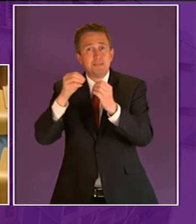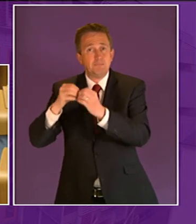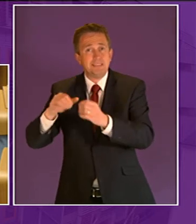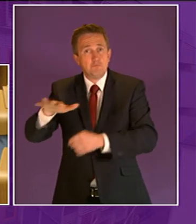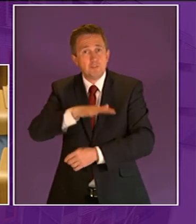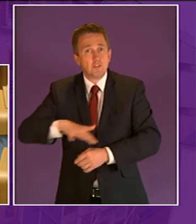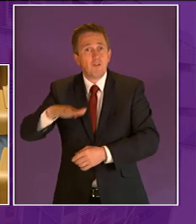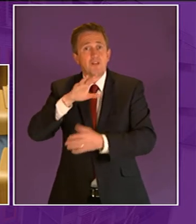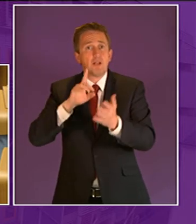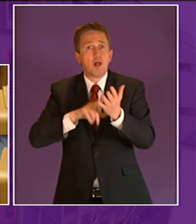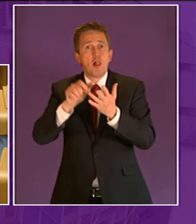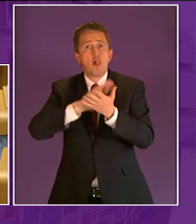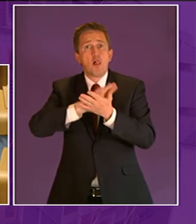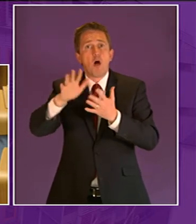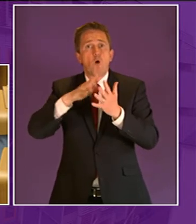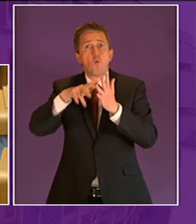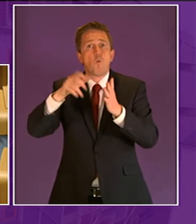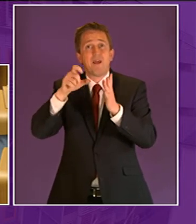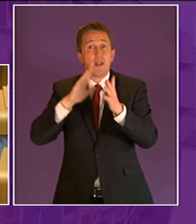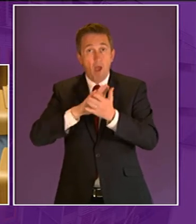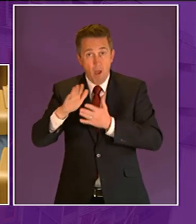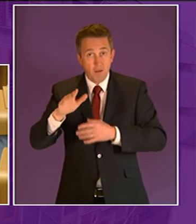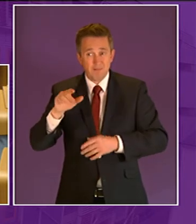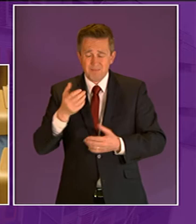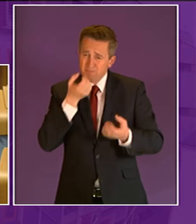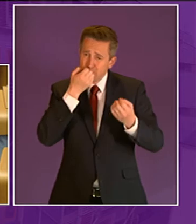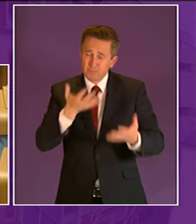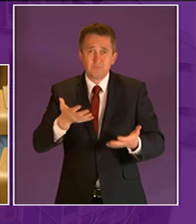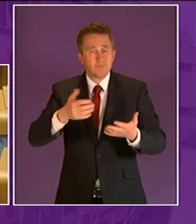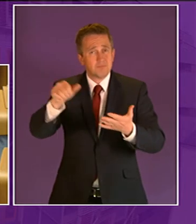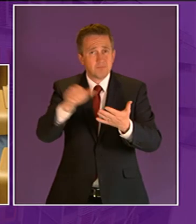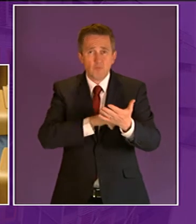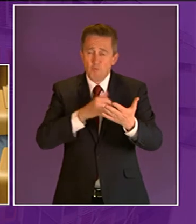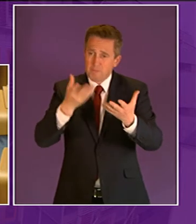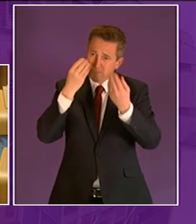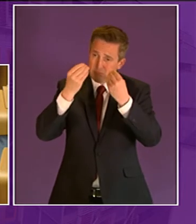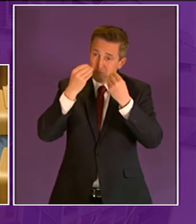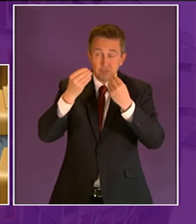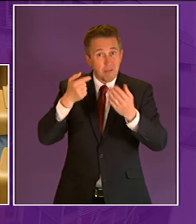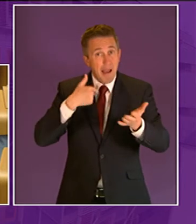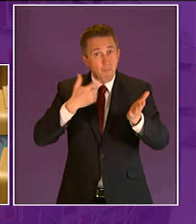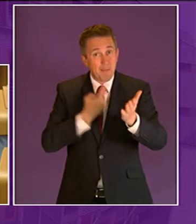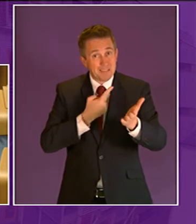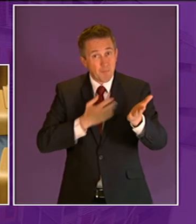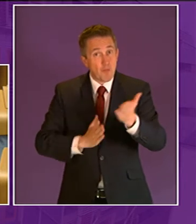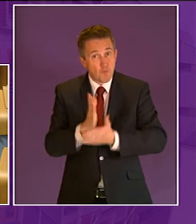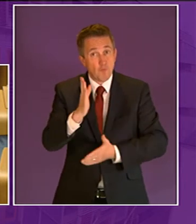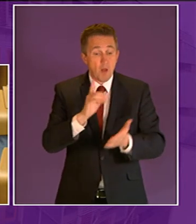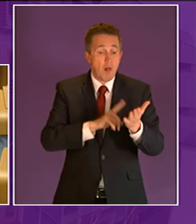both of which have excellent education and outreach programs which i've been able to experience firsthand at lock winock i was able to join